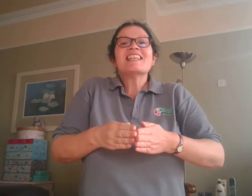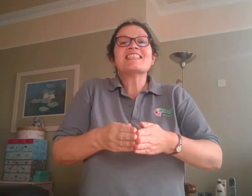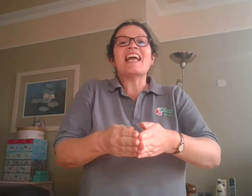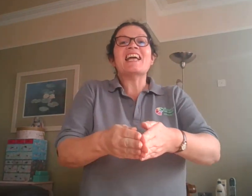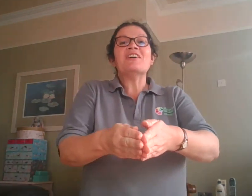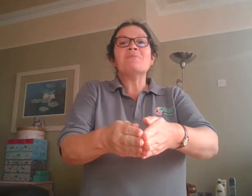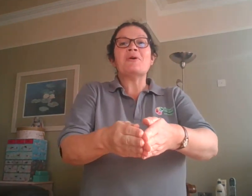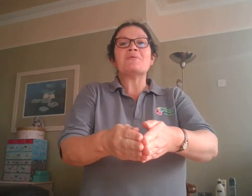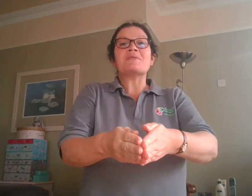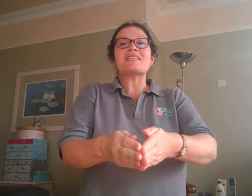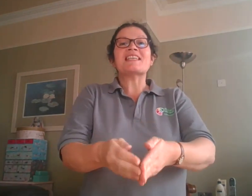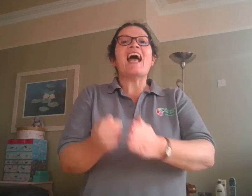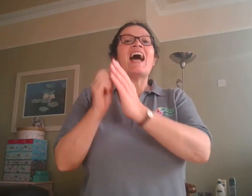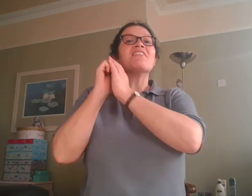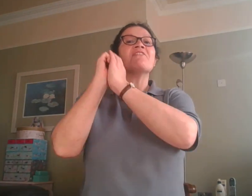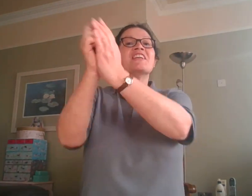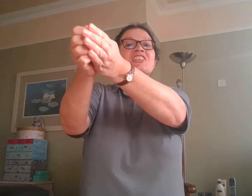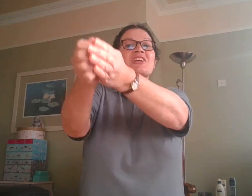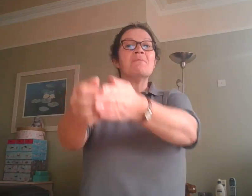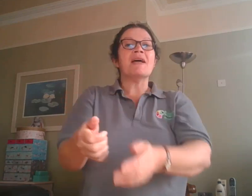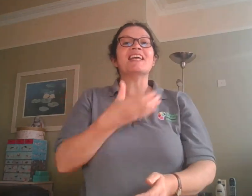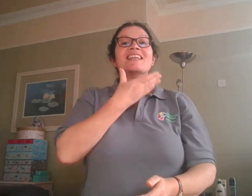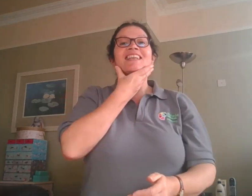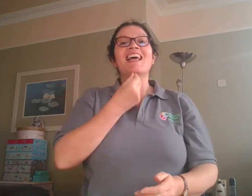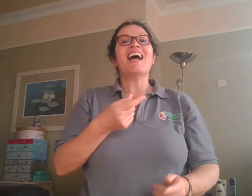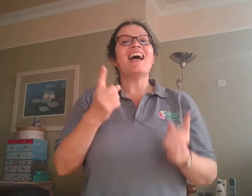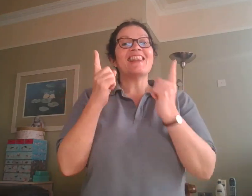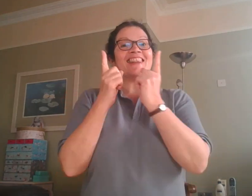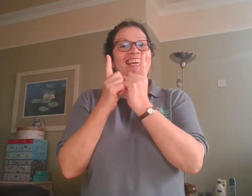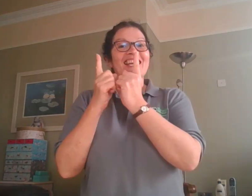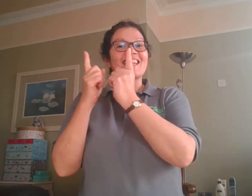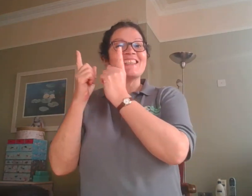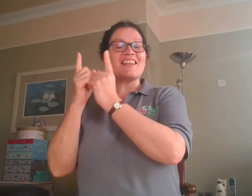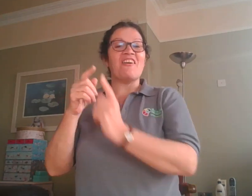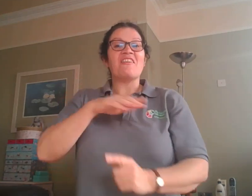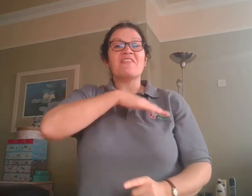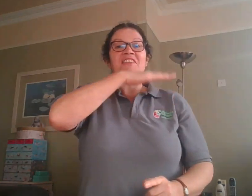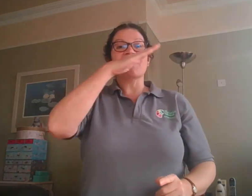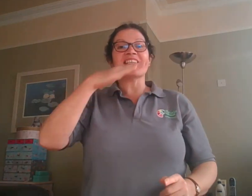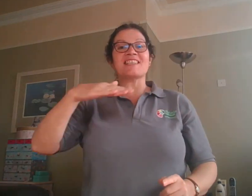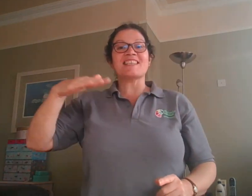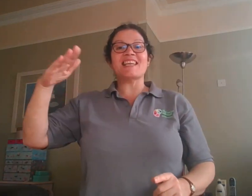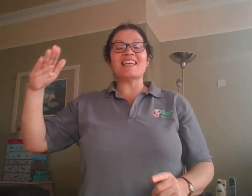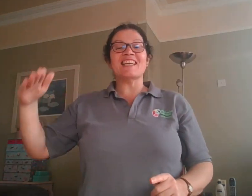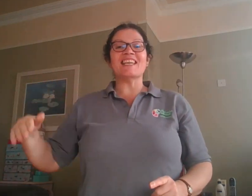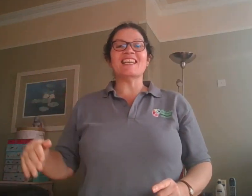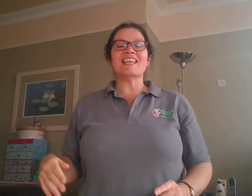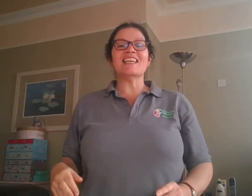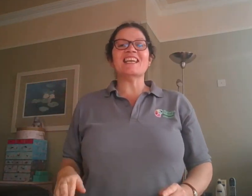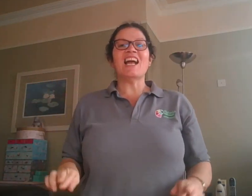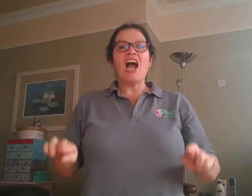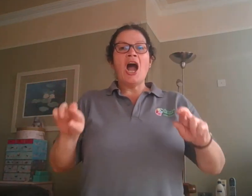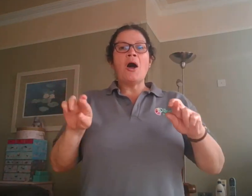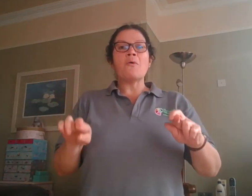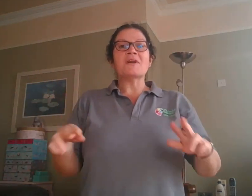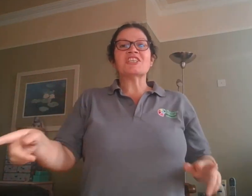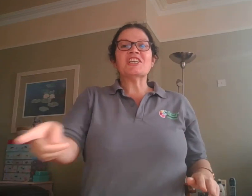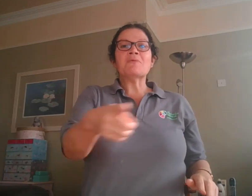sailboats and fishermen, things of the sea. Wishing